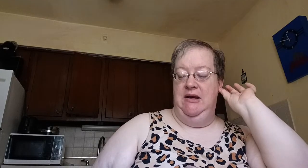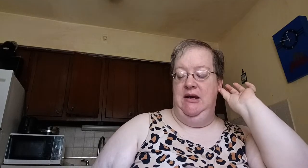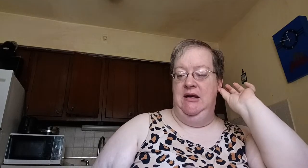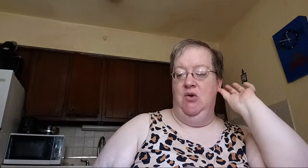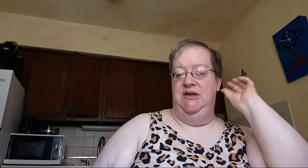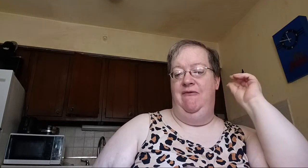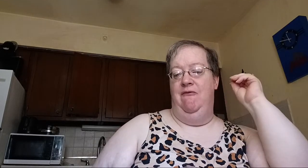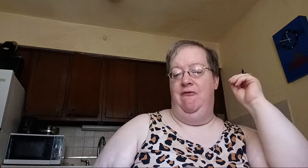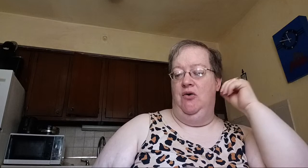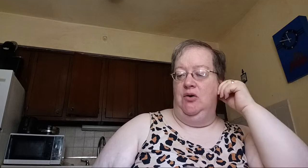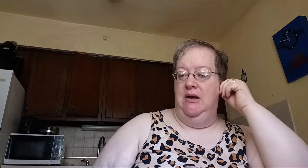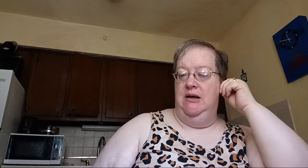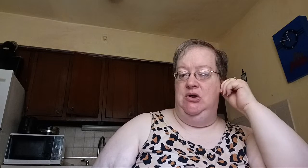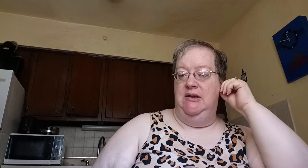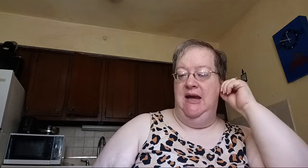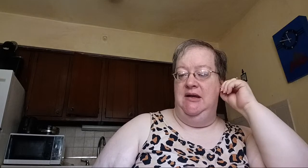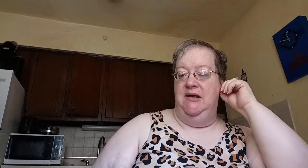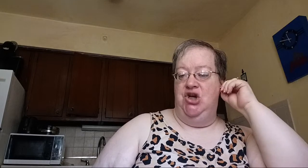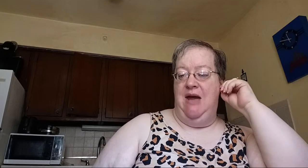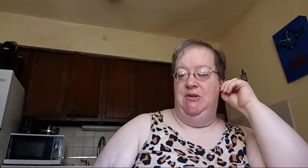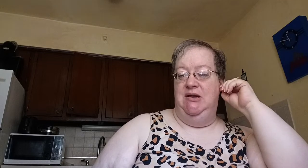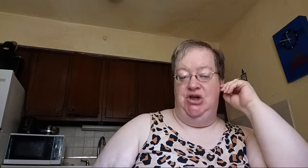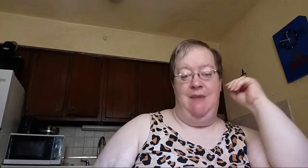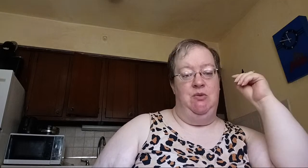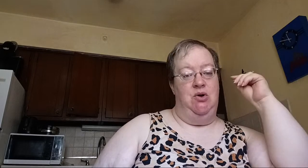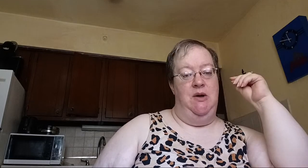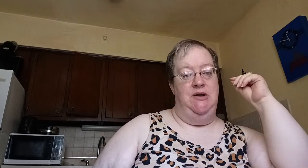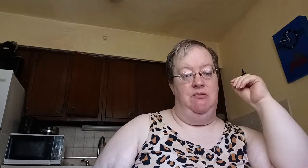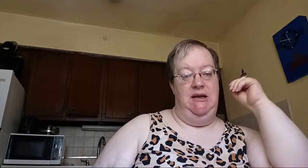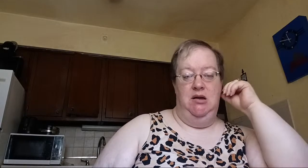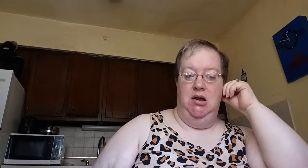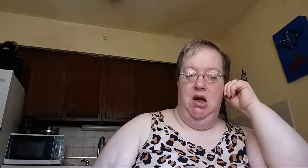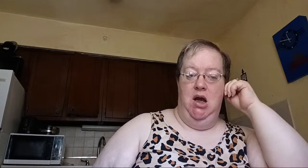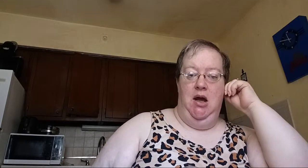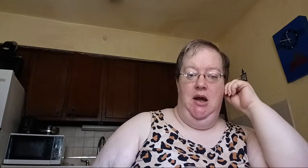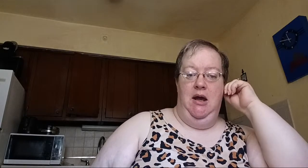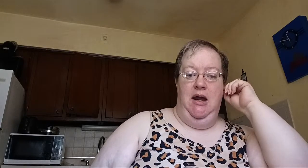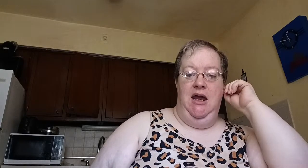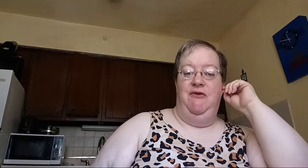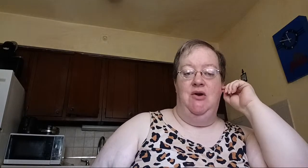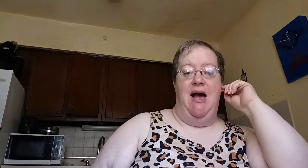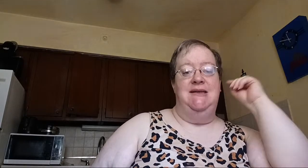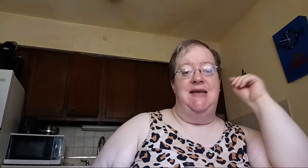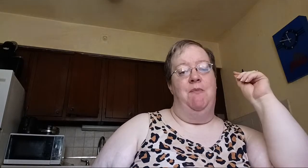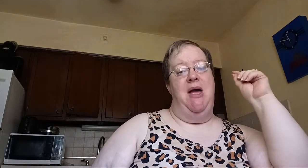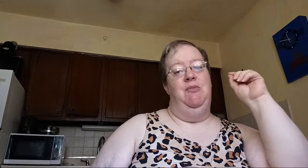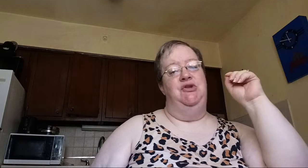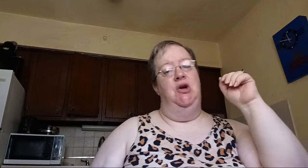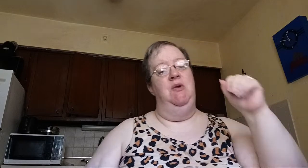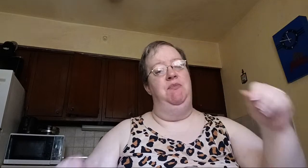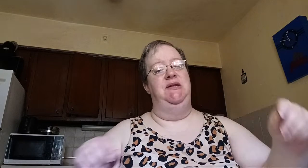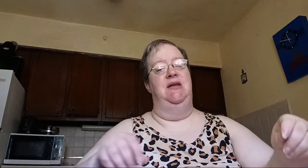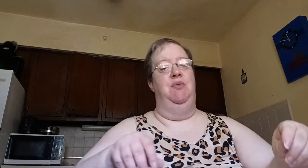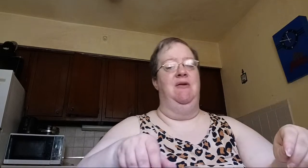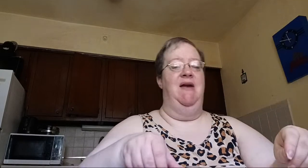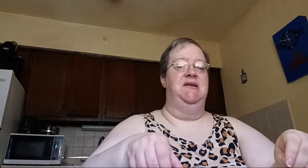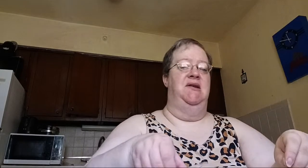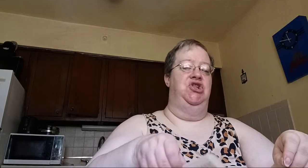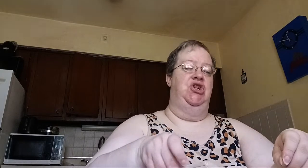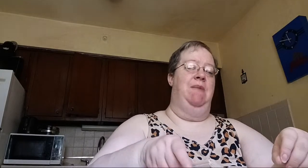it goes even further toward the end of the chapter, this chapter we're going to read. If you guys have your Bibles, turn with me to the book of Exodus, chapter